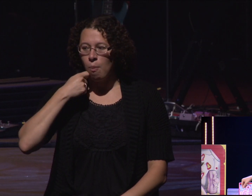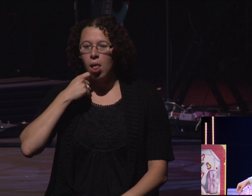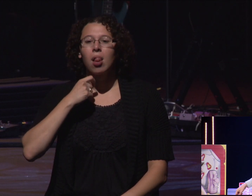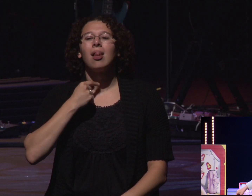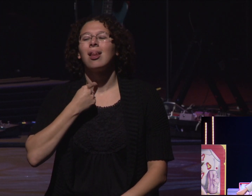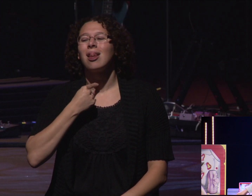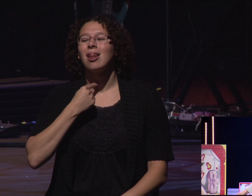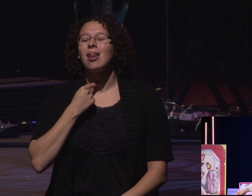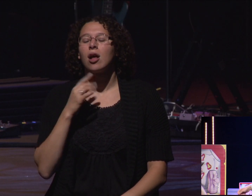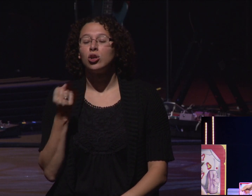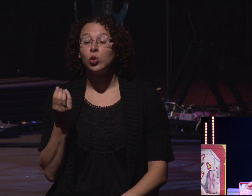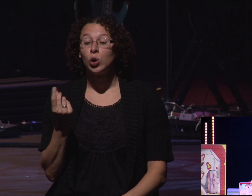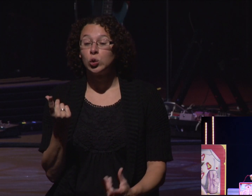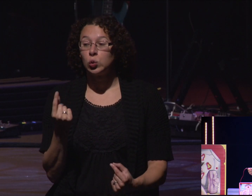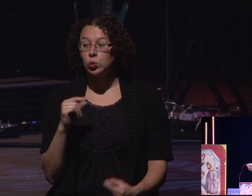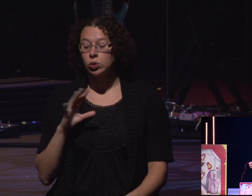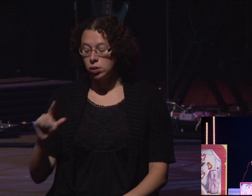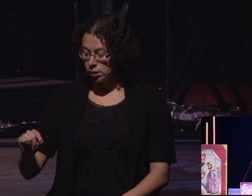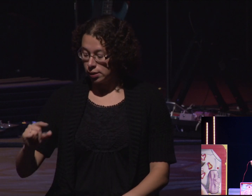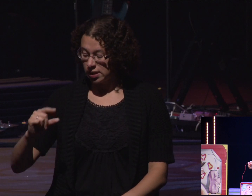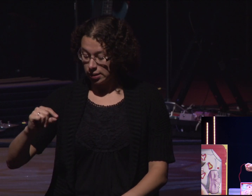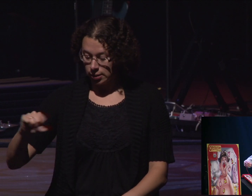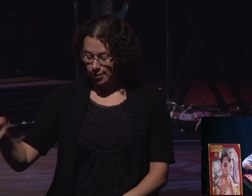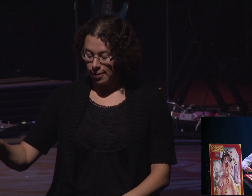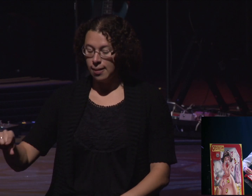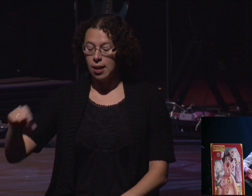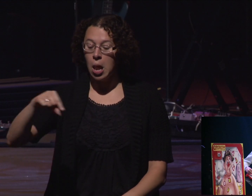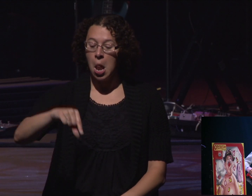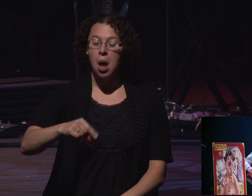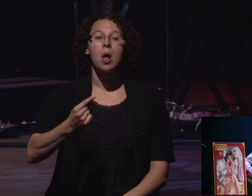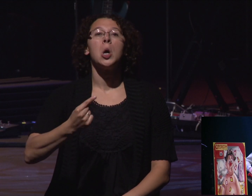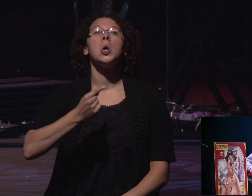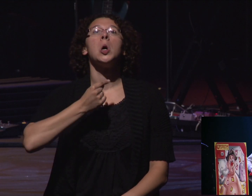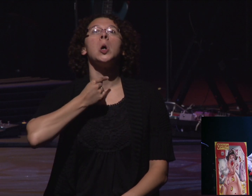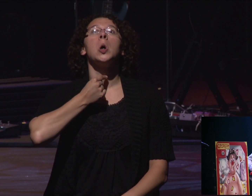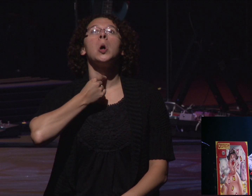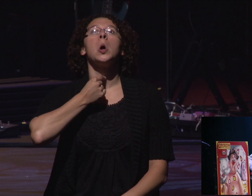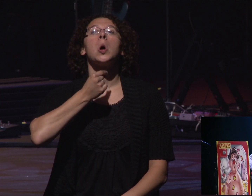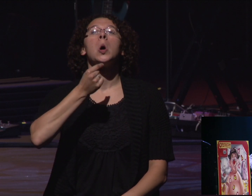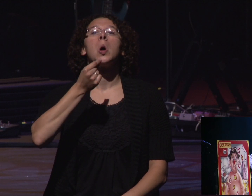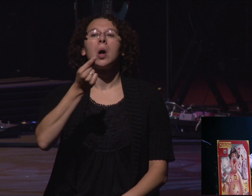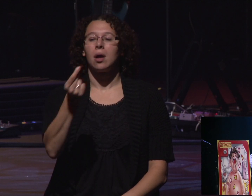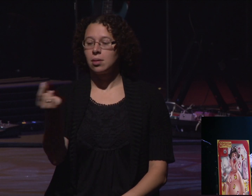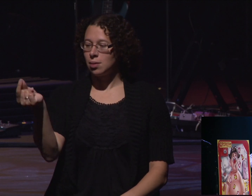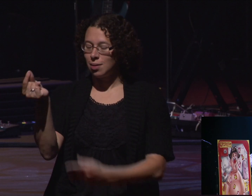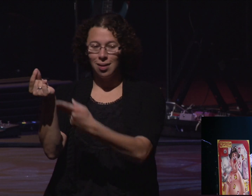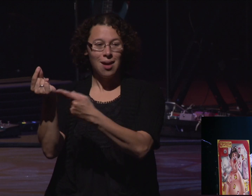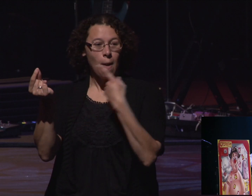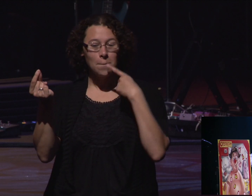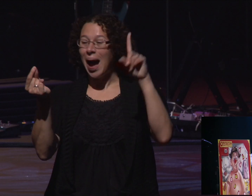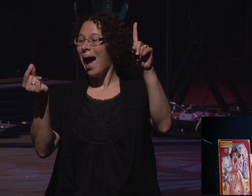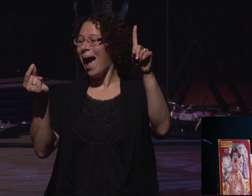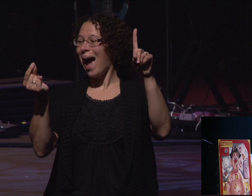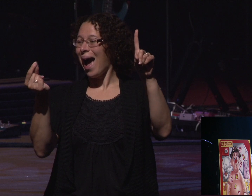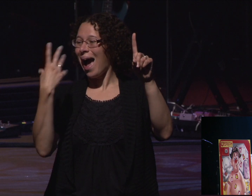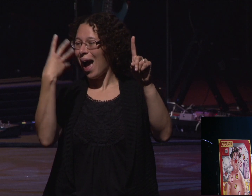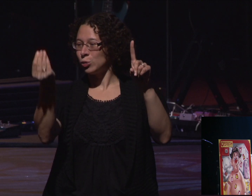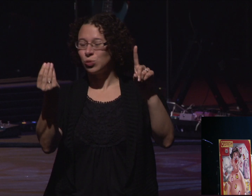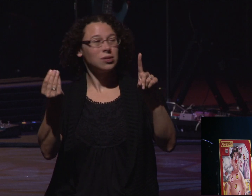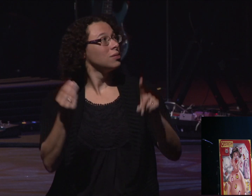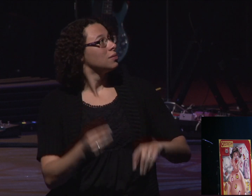the little tweezers and you go out to try to remove the Adam's apple. And to do it successfully, you get it out without touching the sides